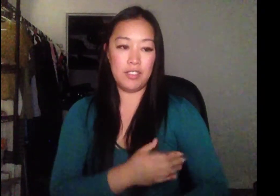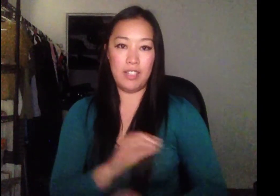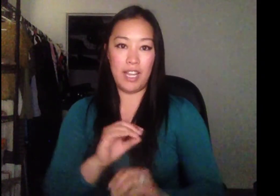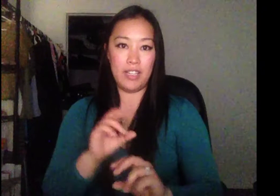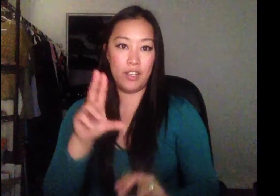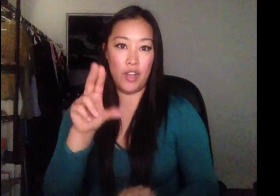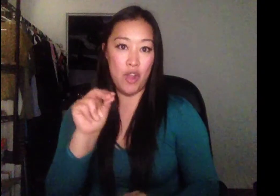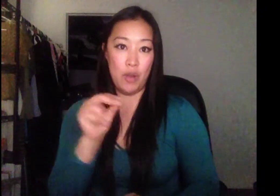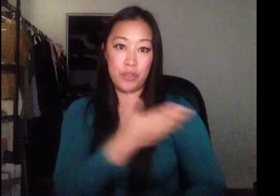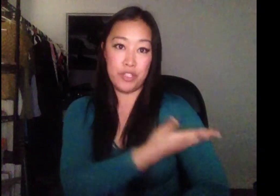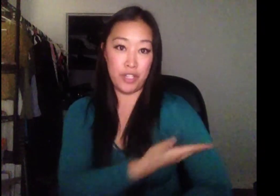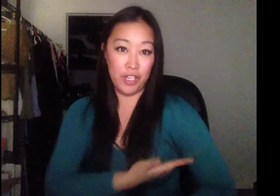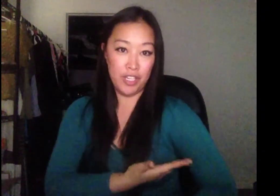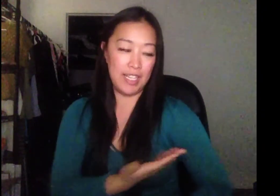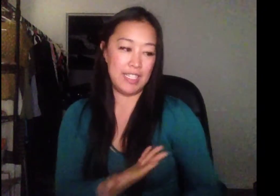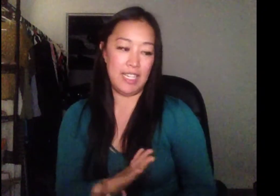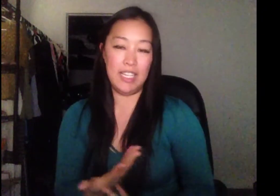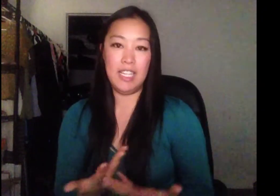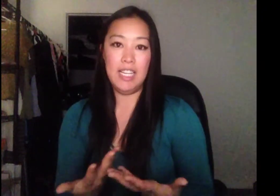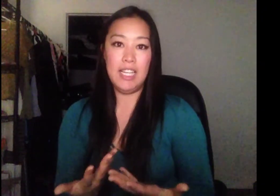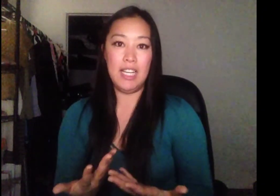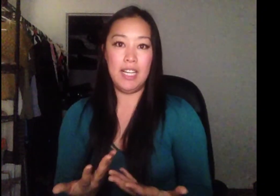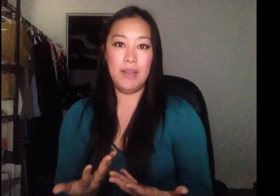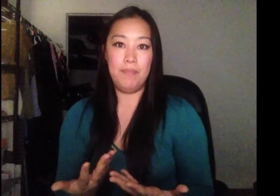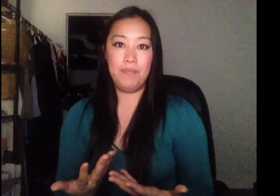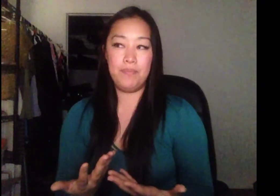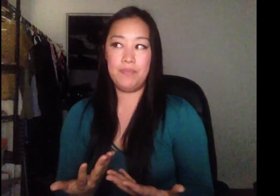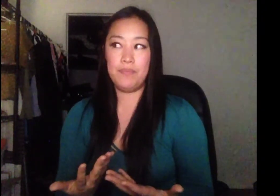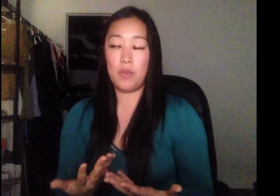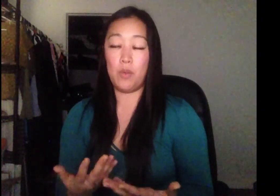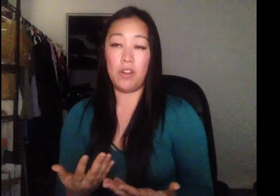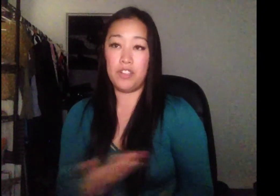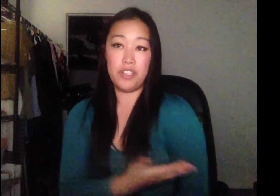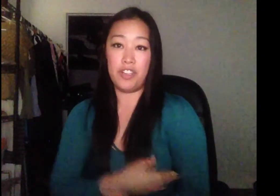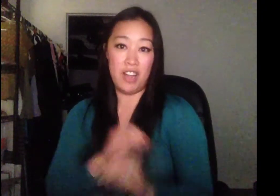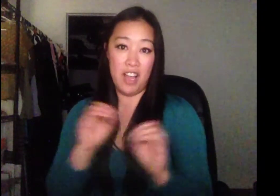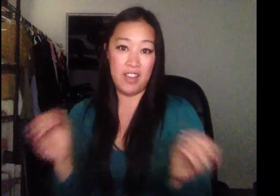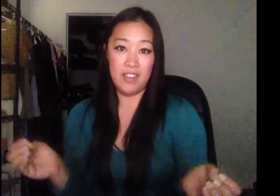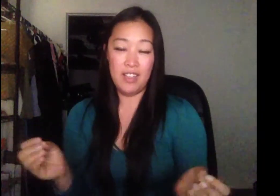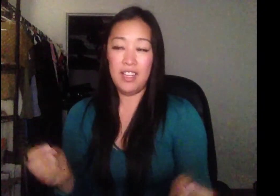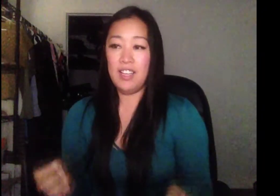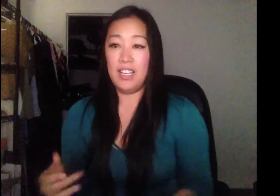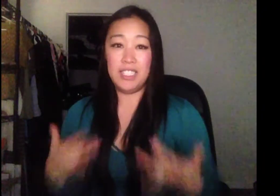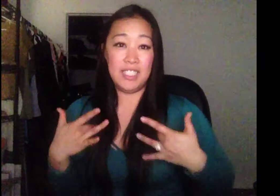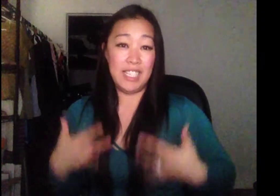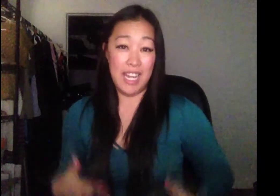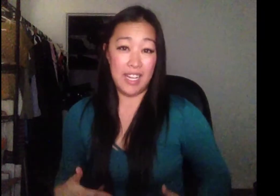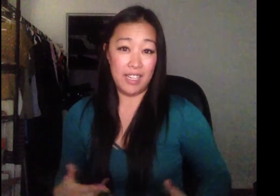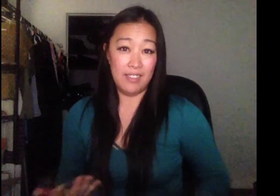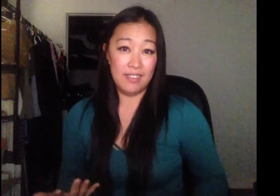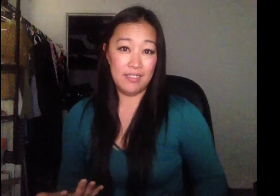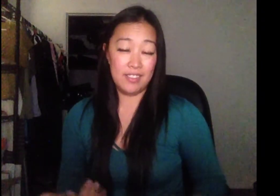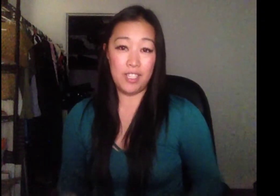like no shirt I did. Or shirt, none. I just did naked. So